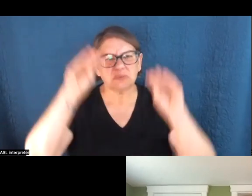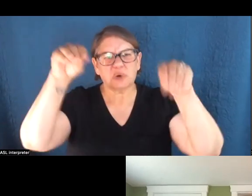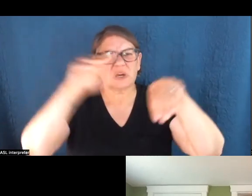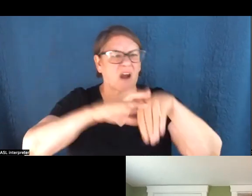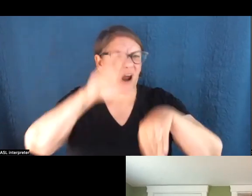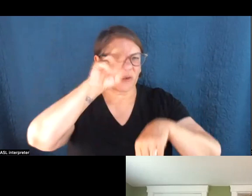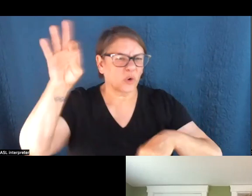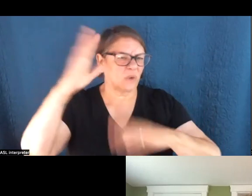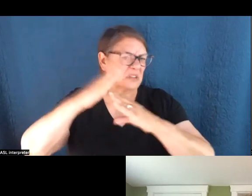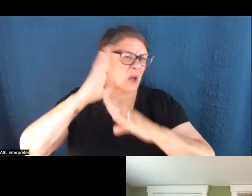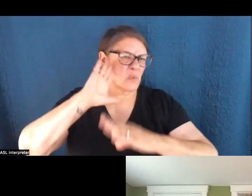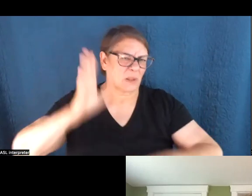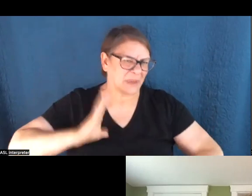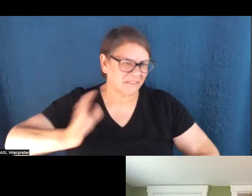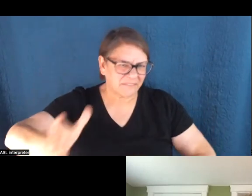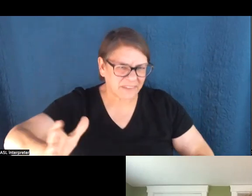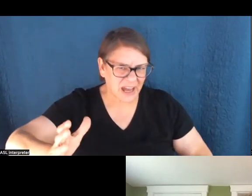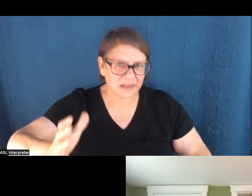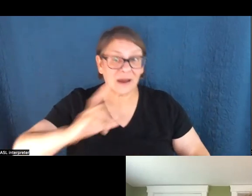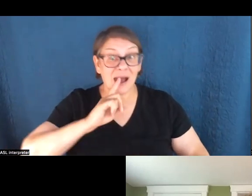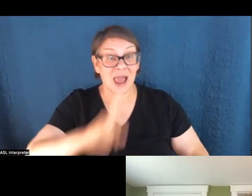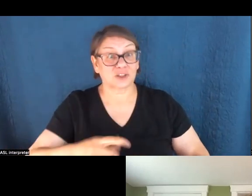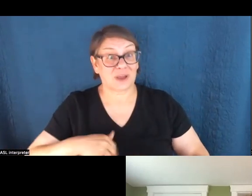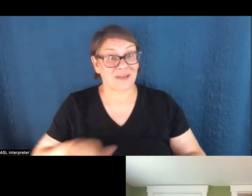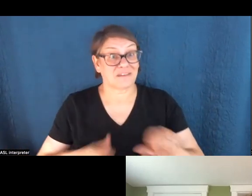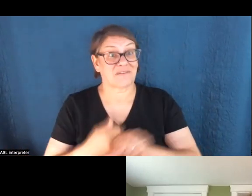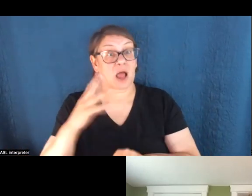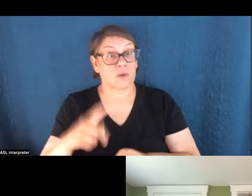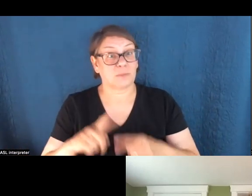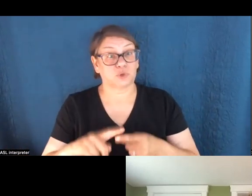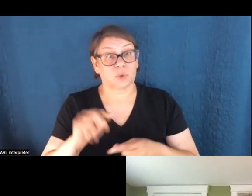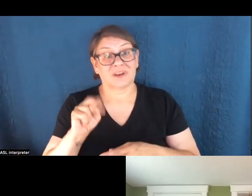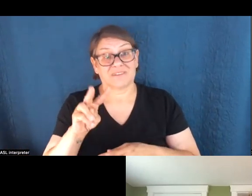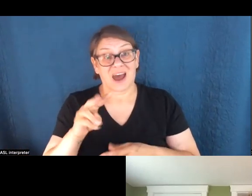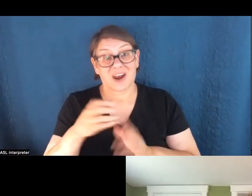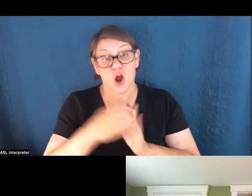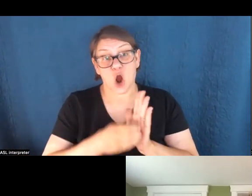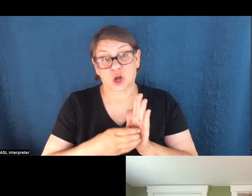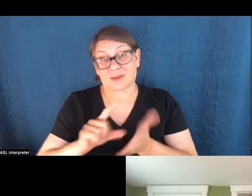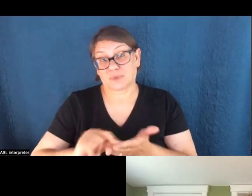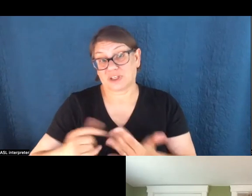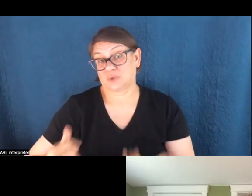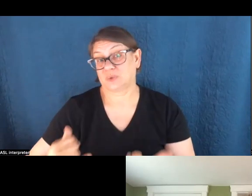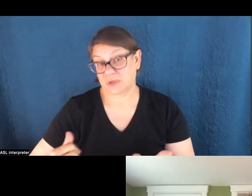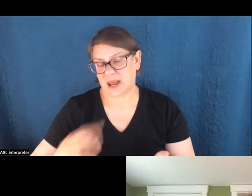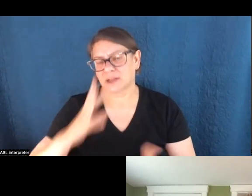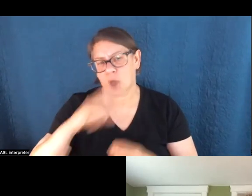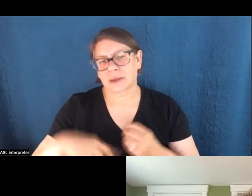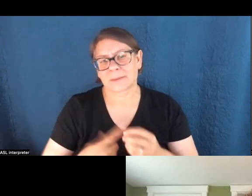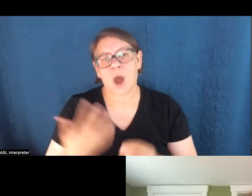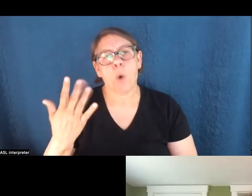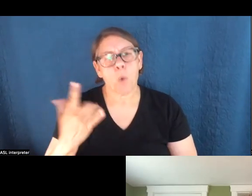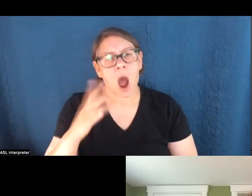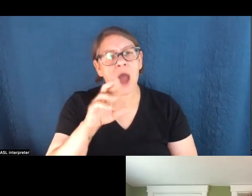fine. As I alluded to, um, I have actually a follow-up to the Nevada piece that's out today that that's trying to get exactly at that question of why, you know, rooftop